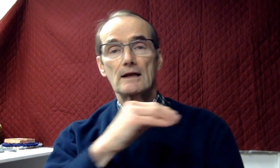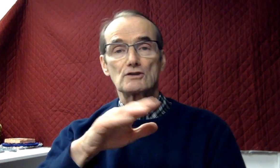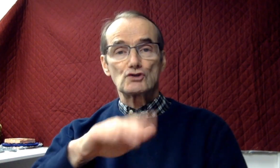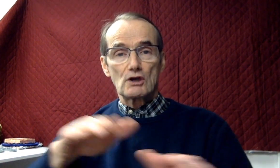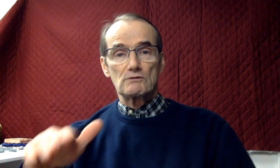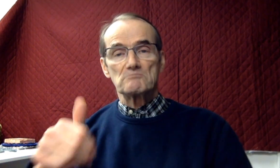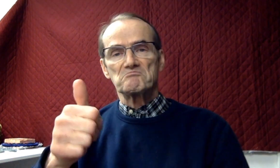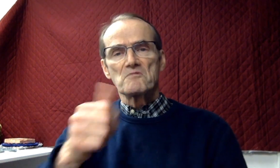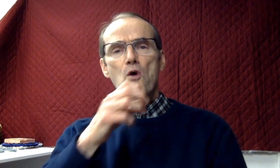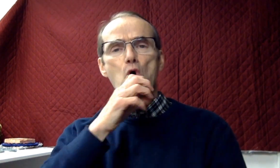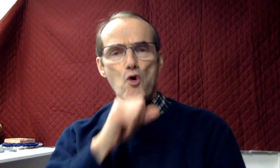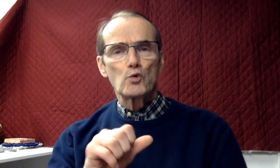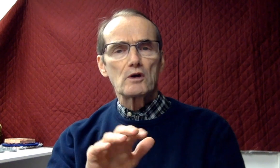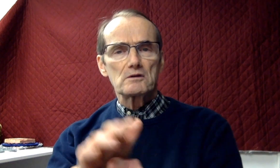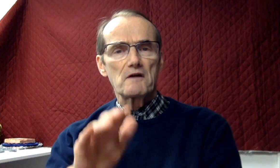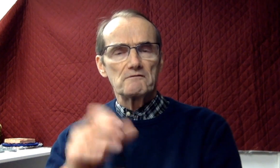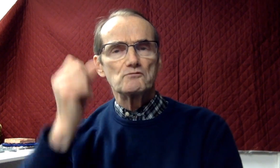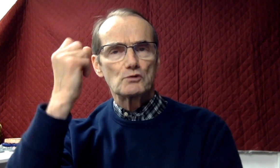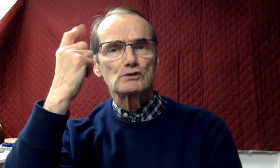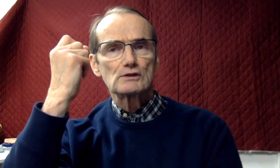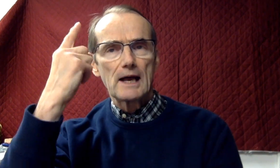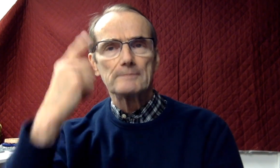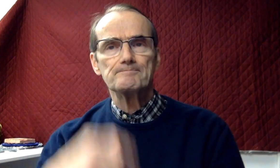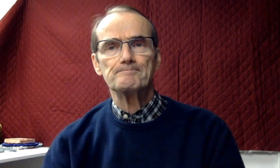and those children old enough to understand.